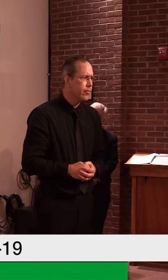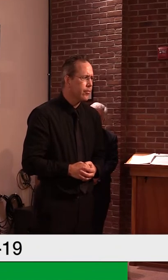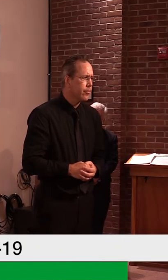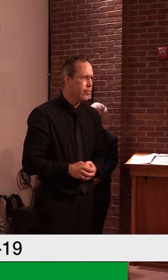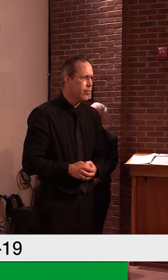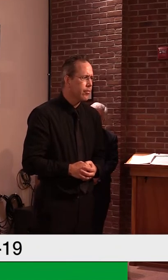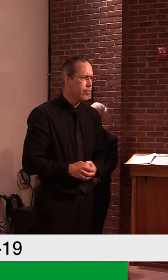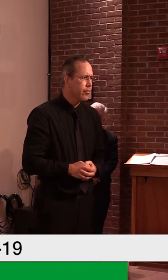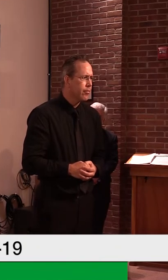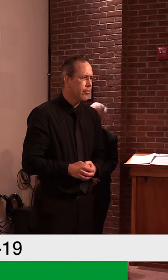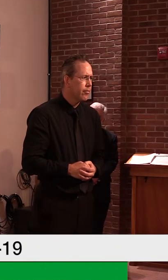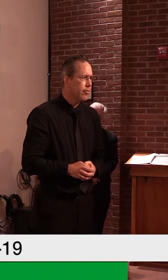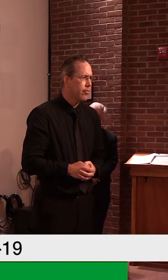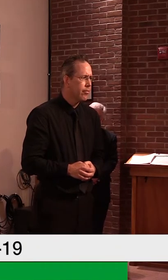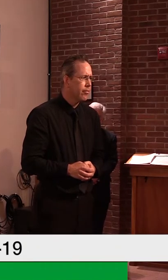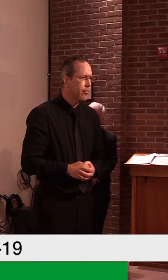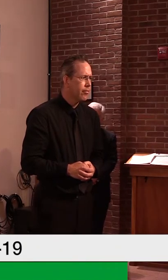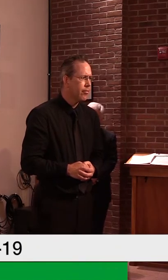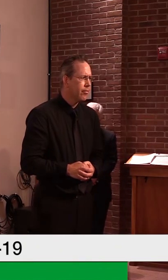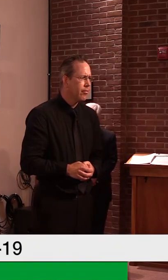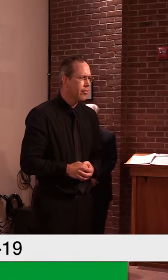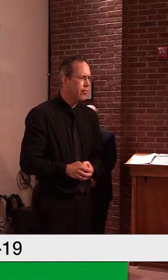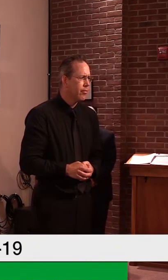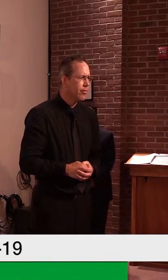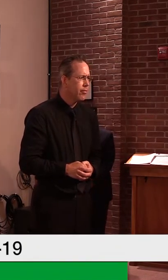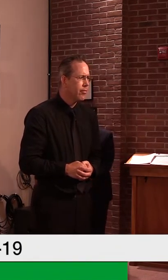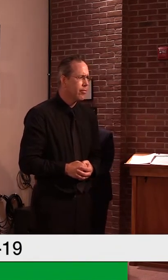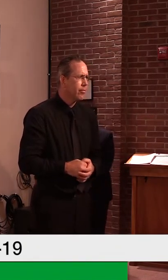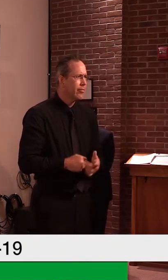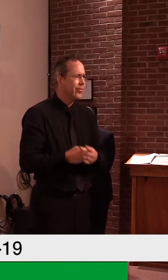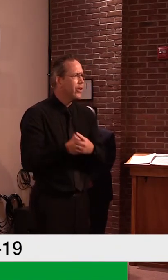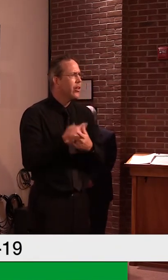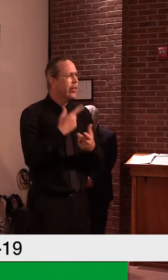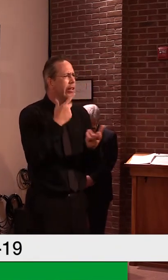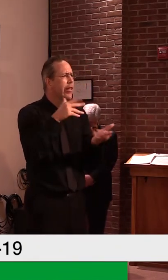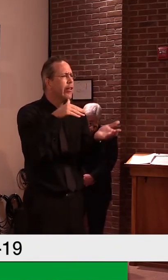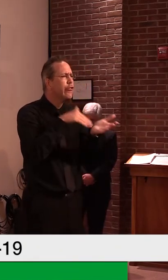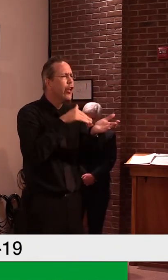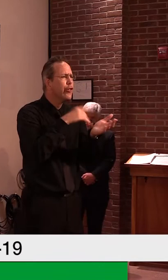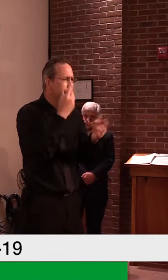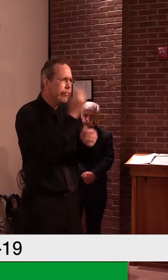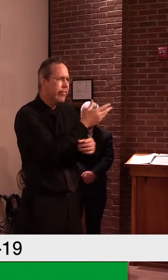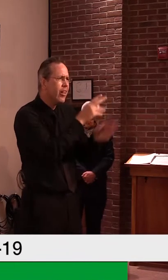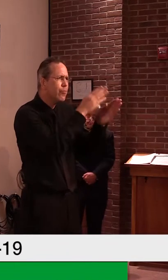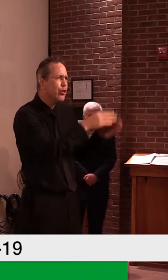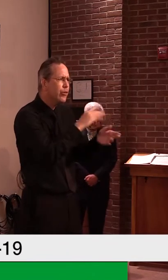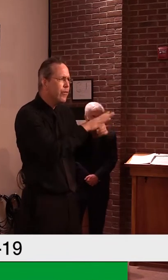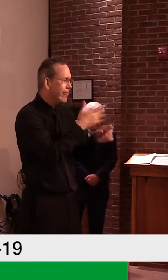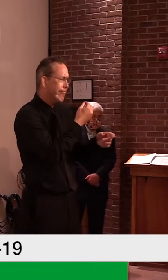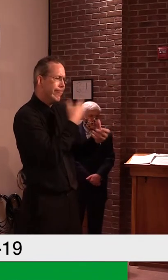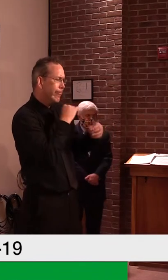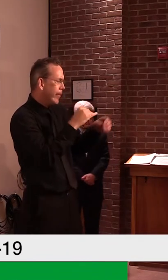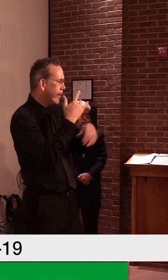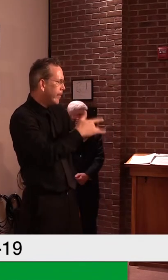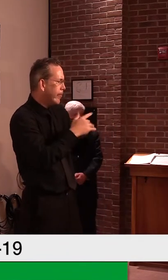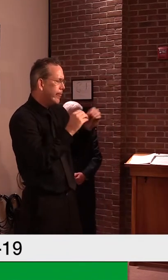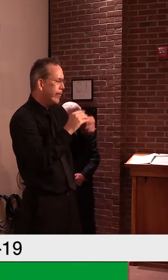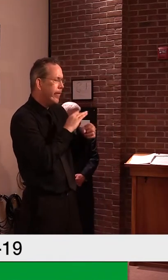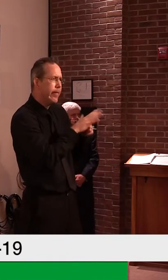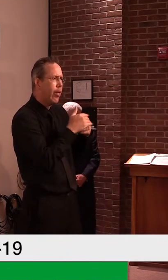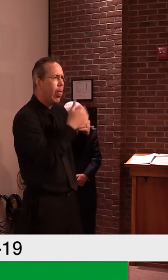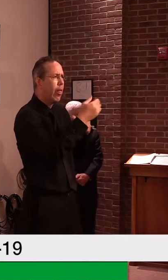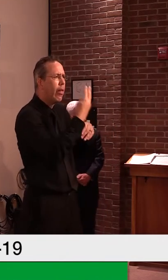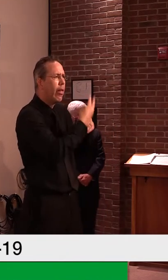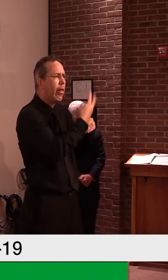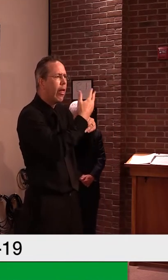five days anyway. Um, but it, it just seems a little strange. You know, we've, you told it earlier in your introduction that